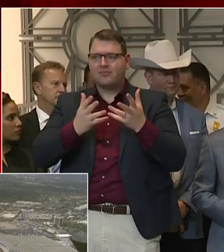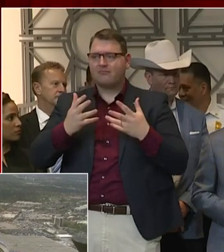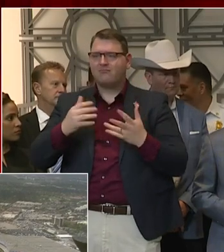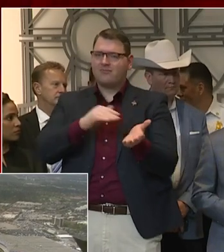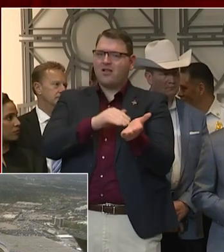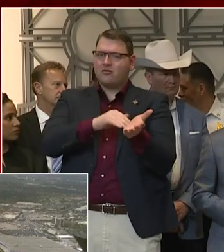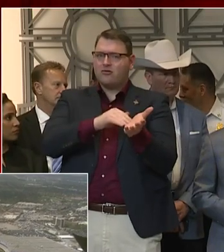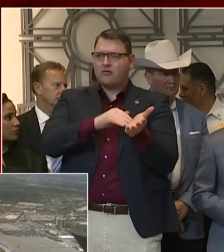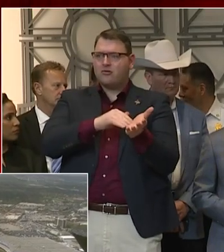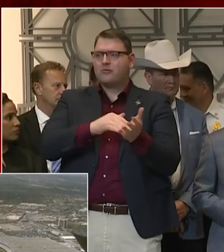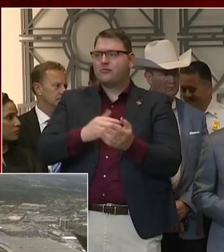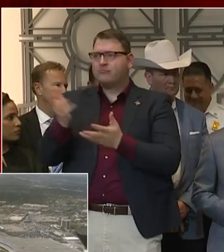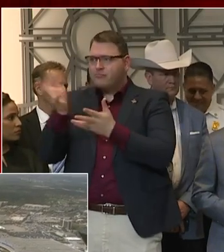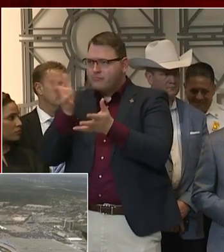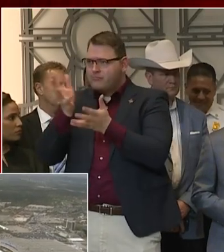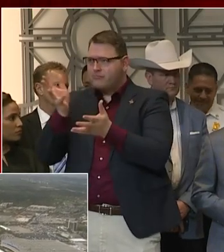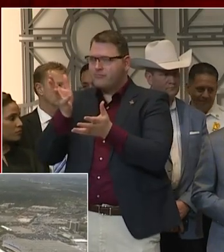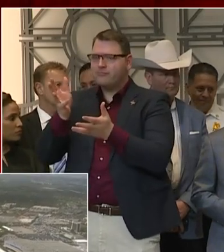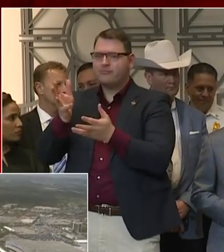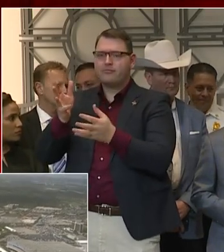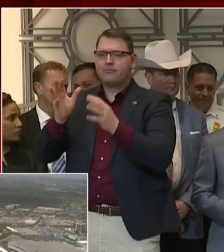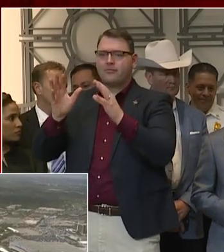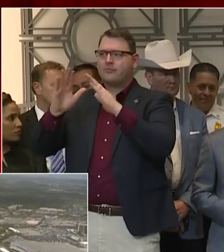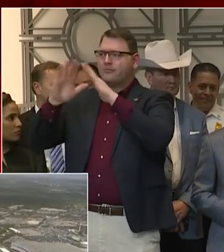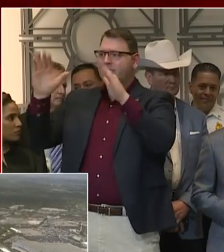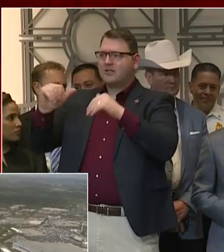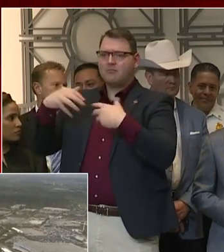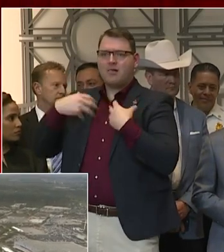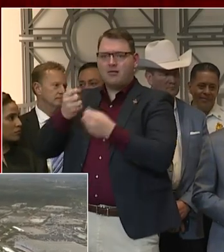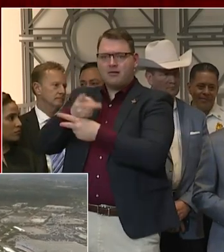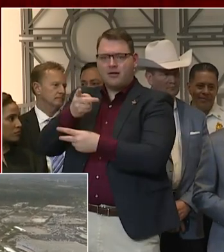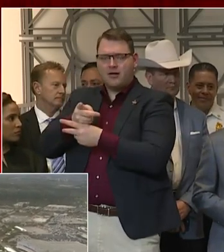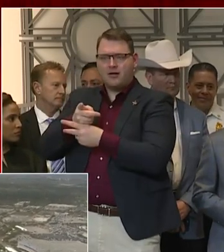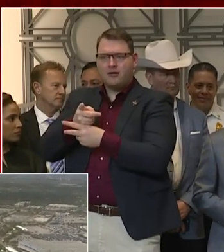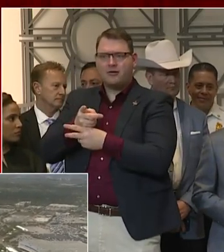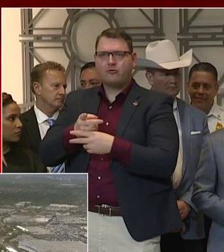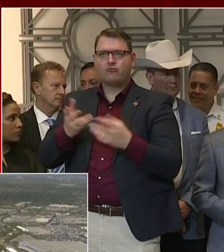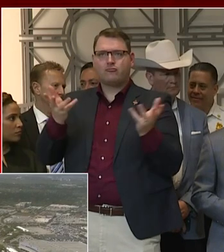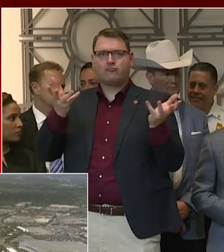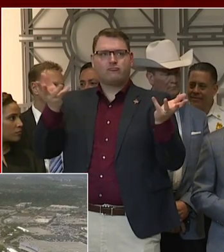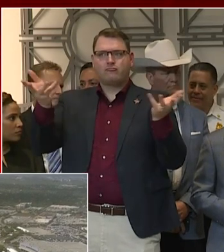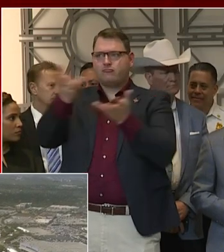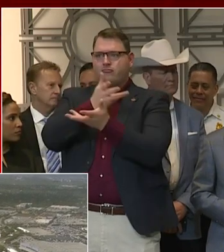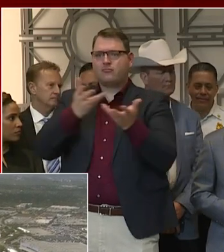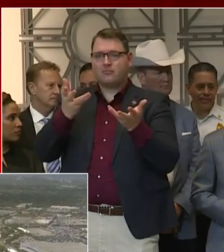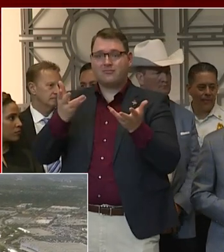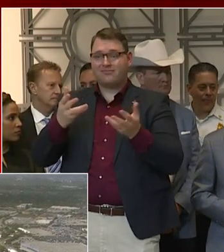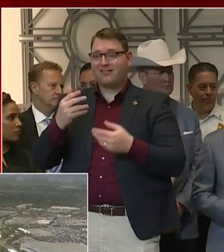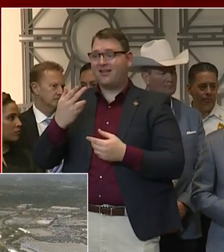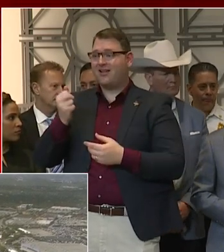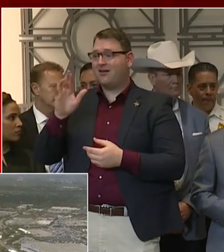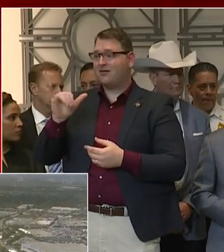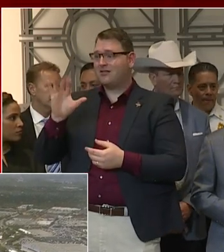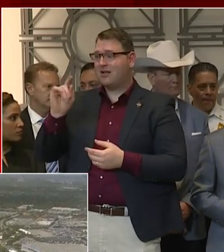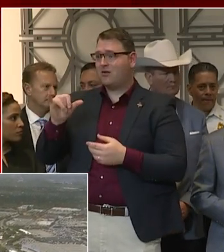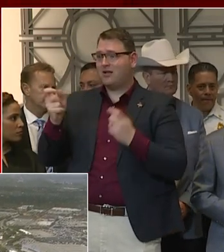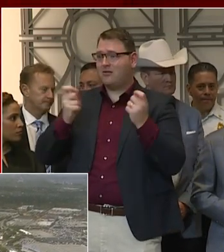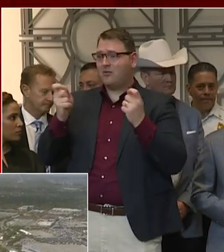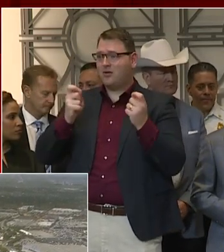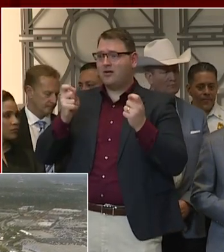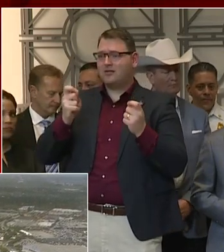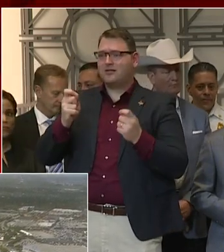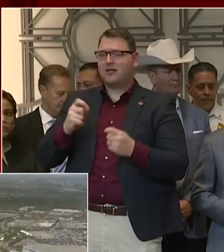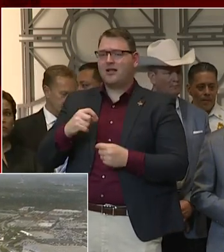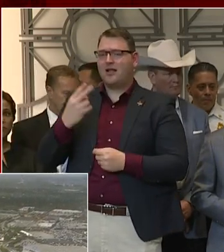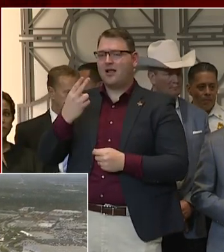messages out, as you know, that our – Harris County Public Health operates the regional HAND, the Health Alert Network. We have sent